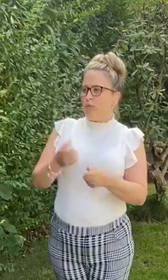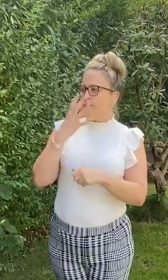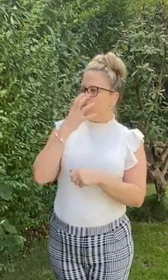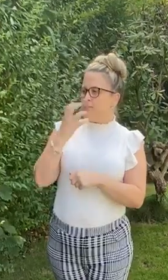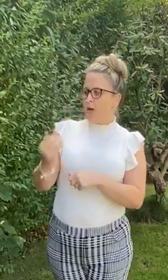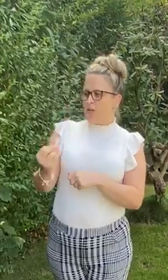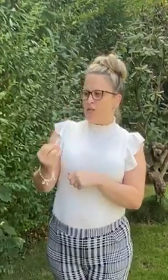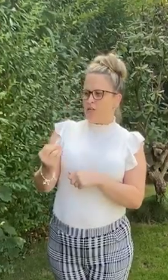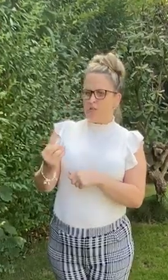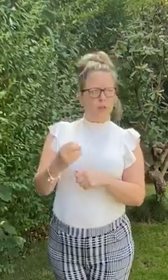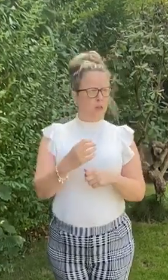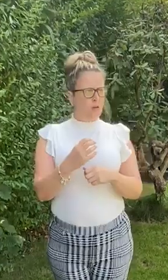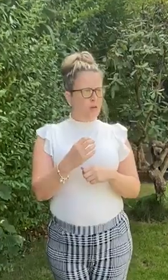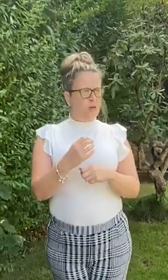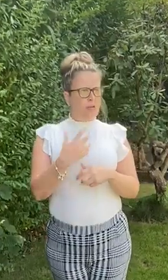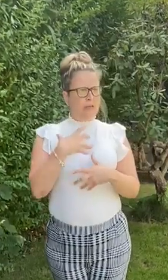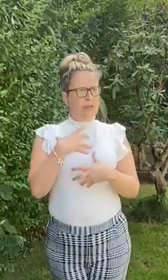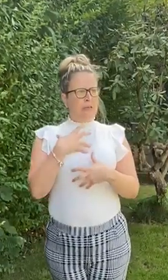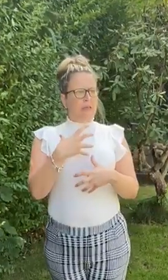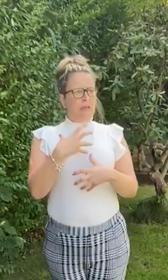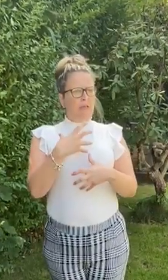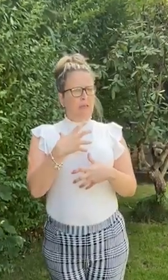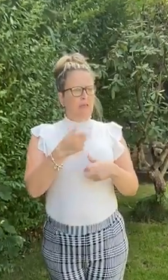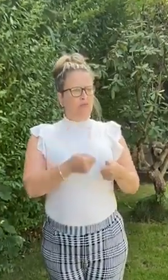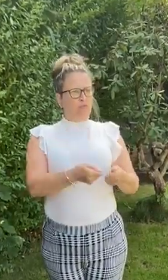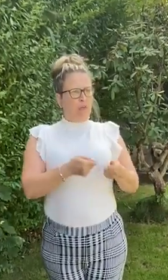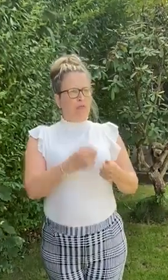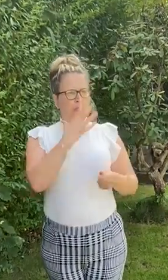Roasted fox? I'm off, fox said.